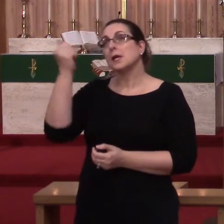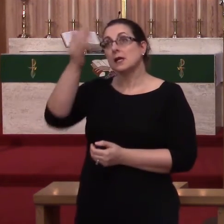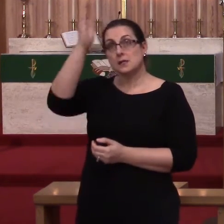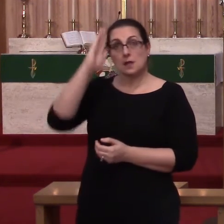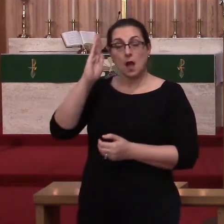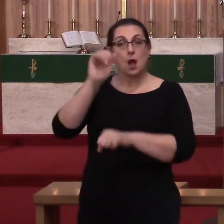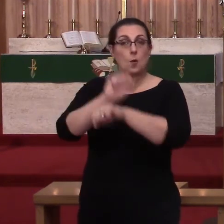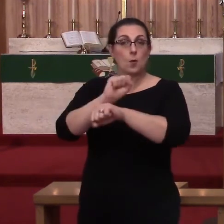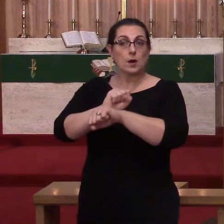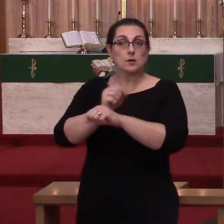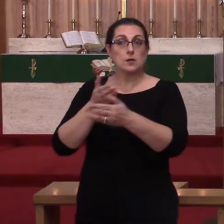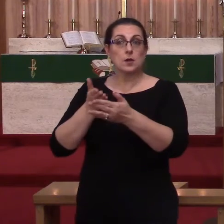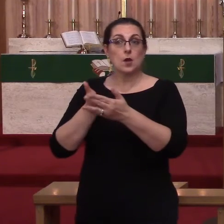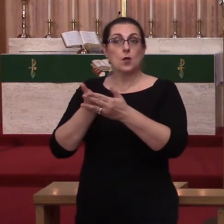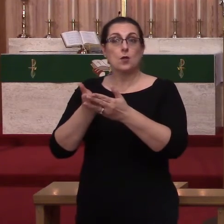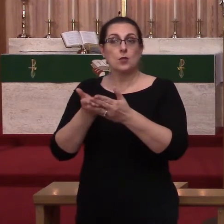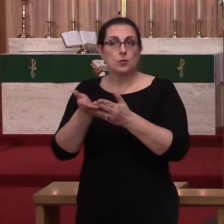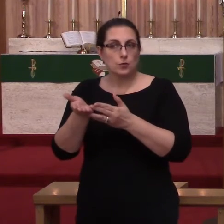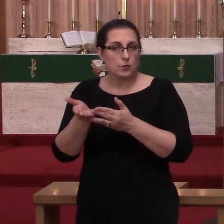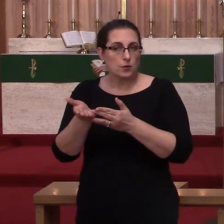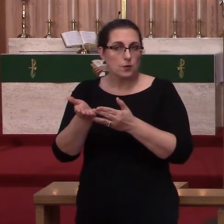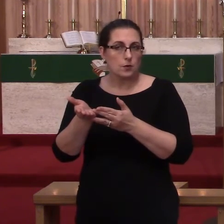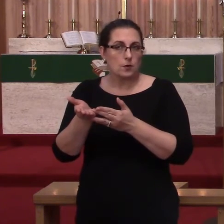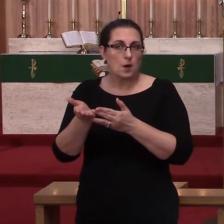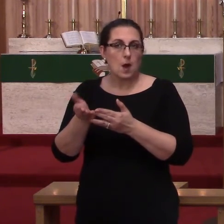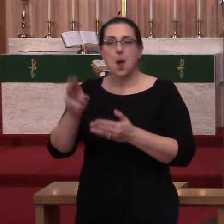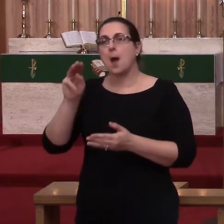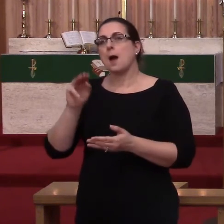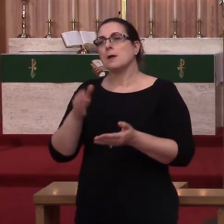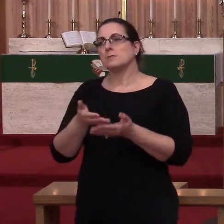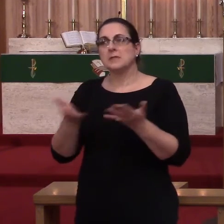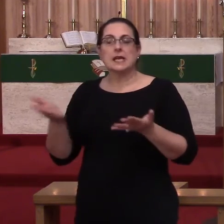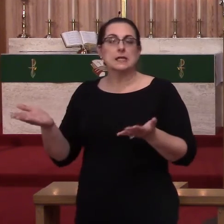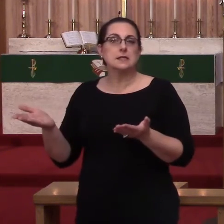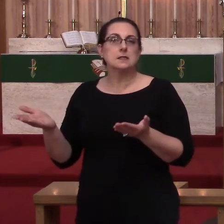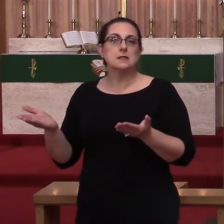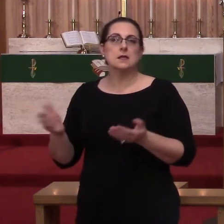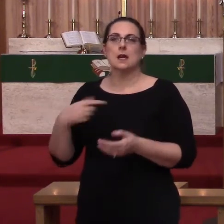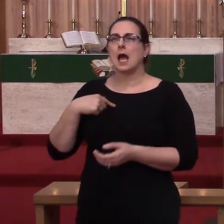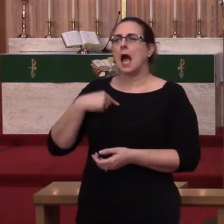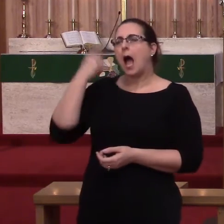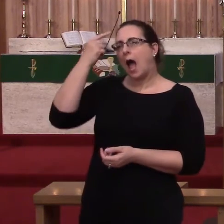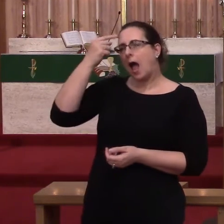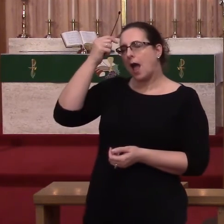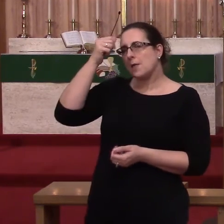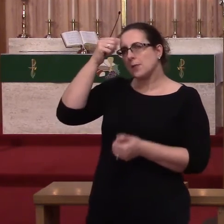me. It reminds me of a joke that illustrates this nicely.